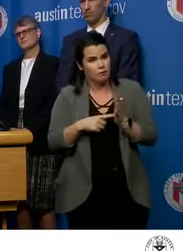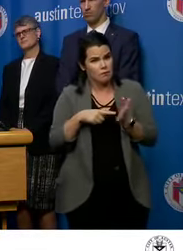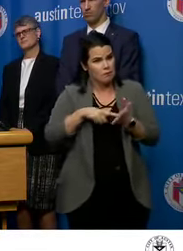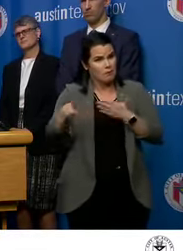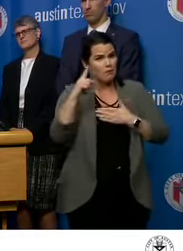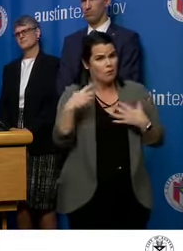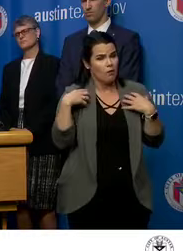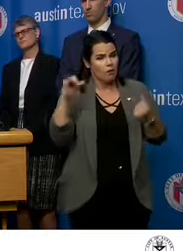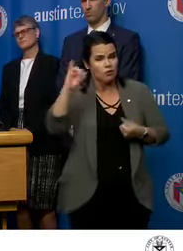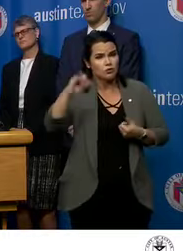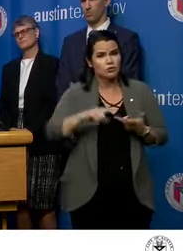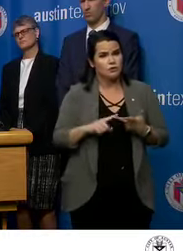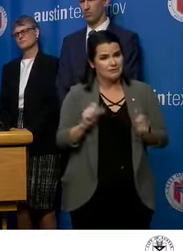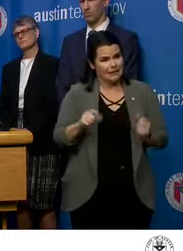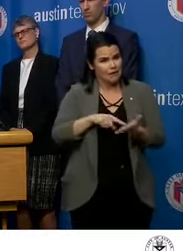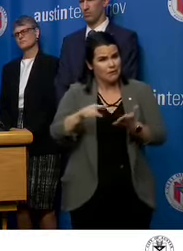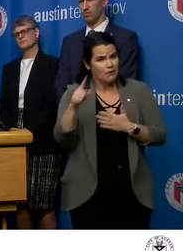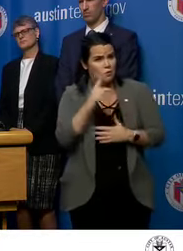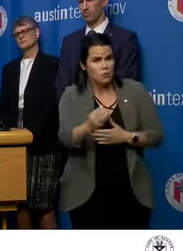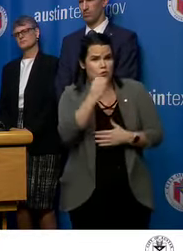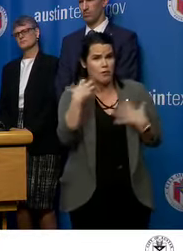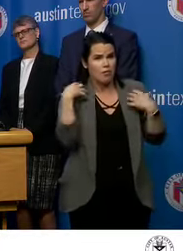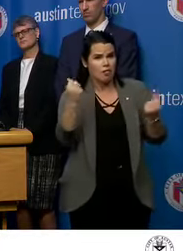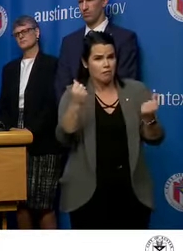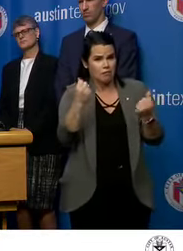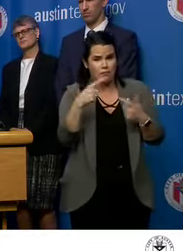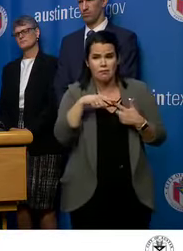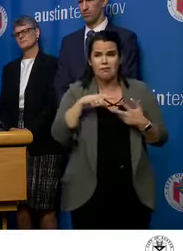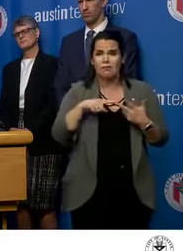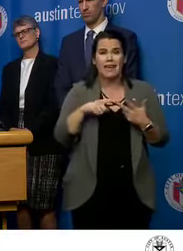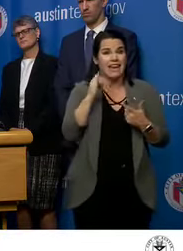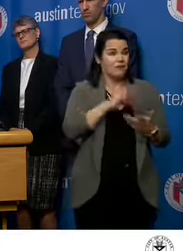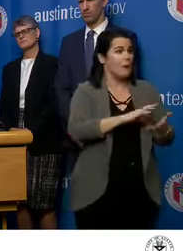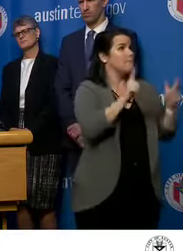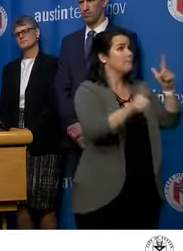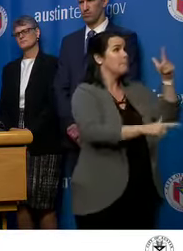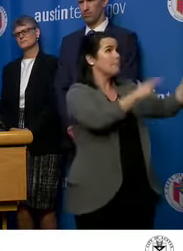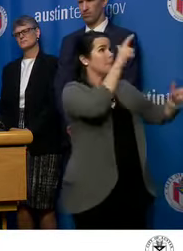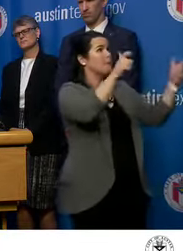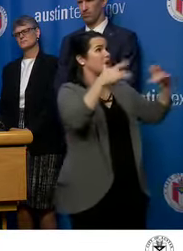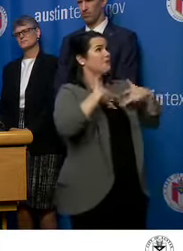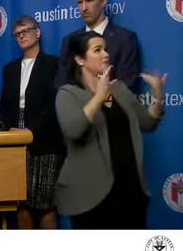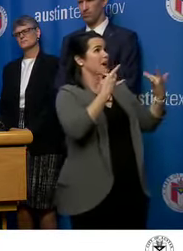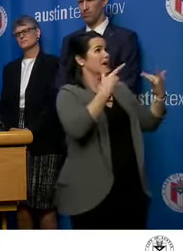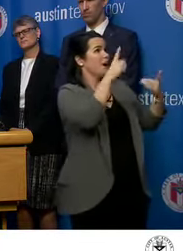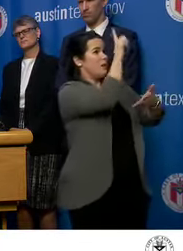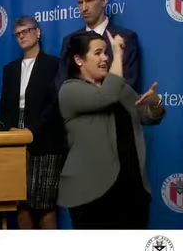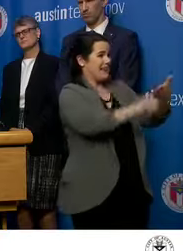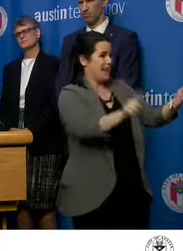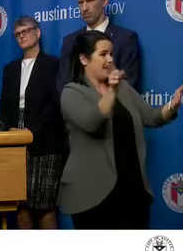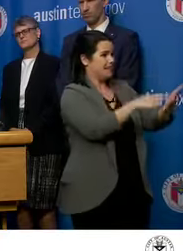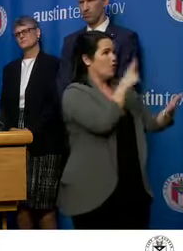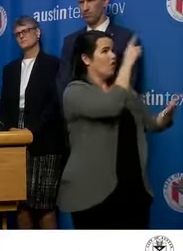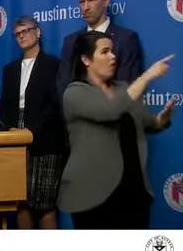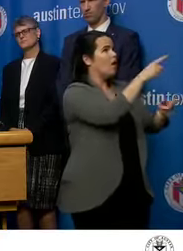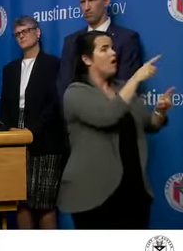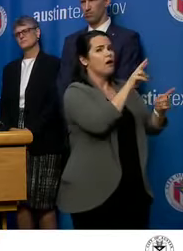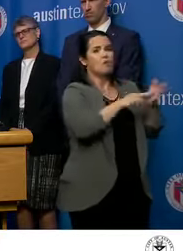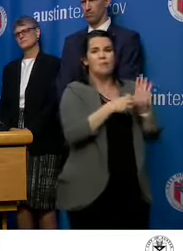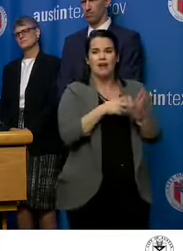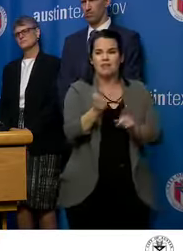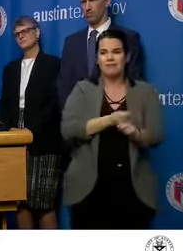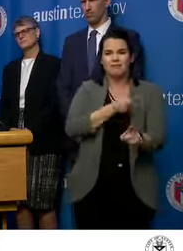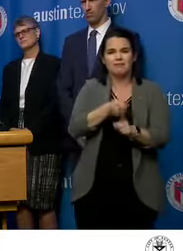this means that canceling large events, uh, that impact the economy that, that, that may lead to job loss has some